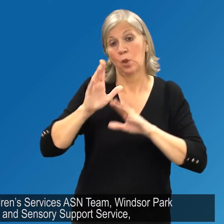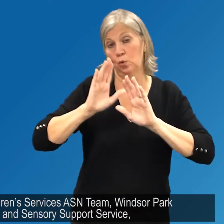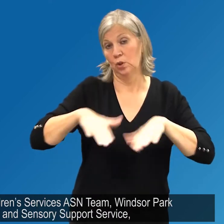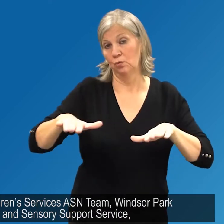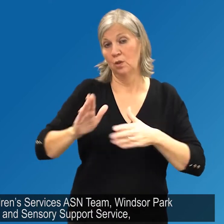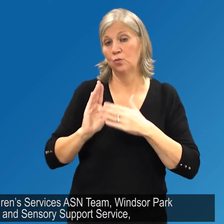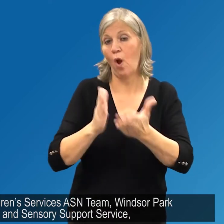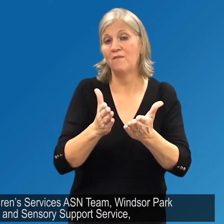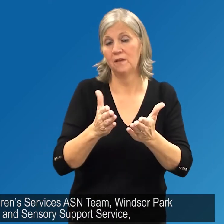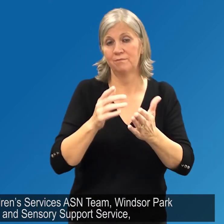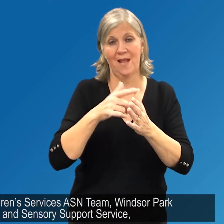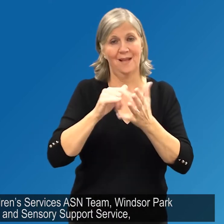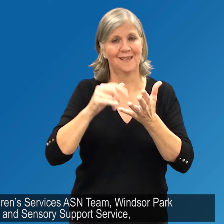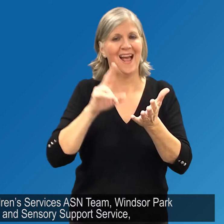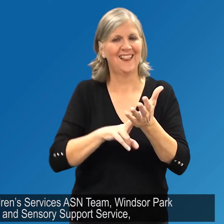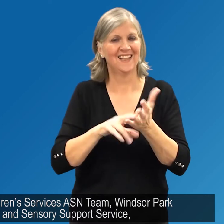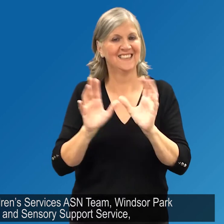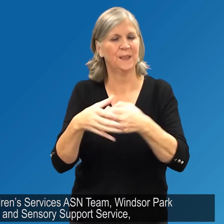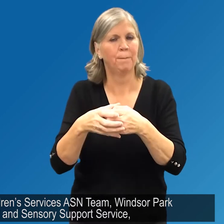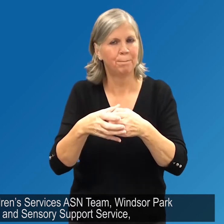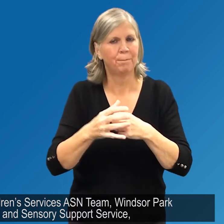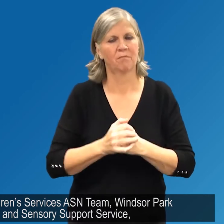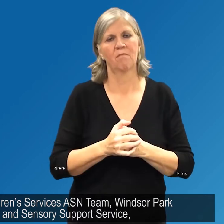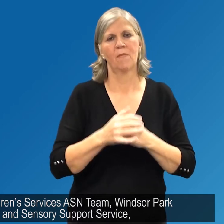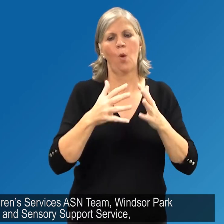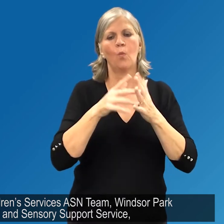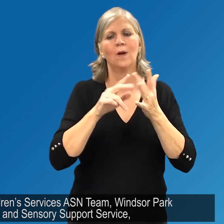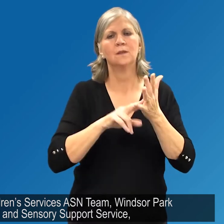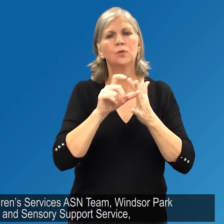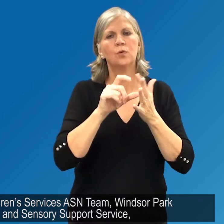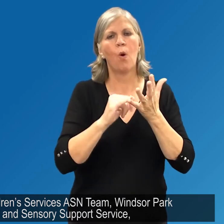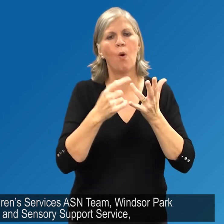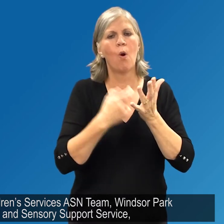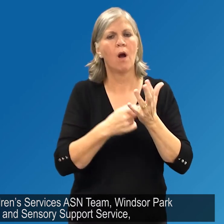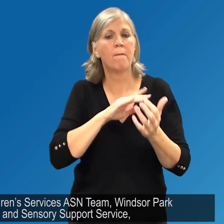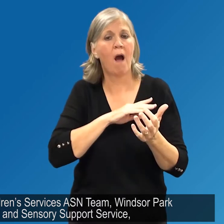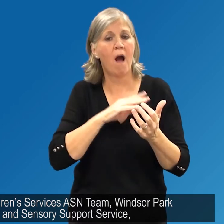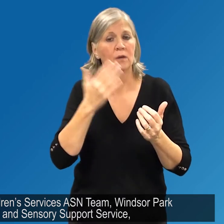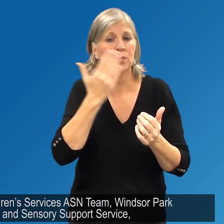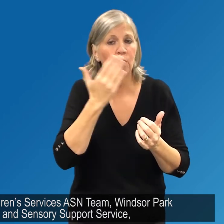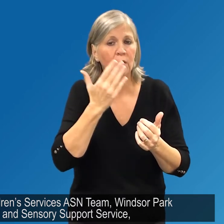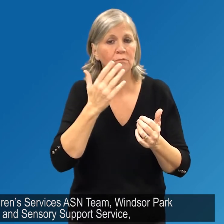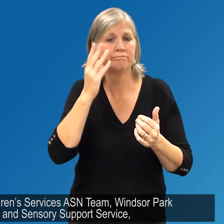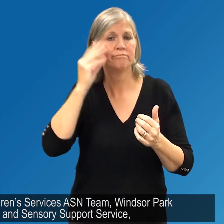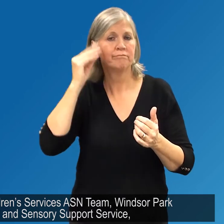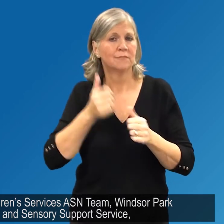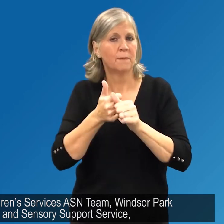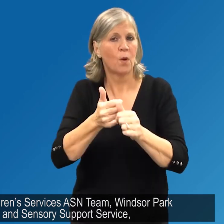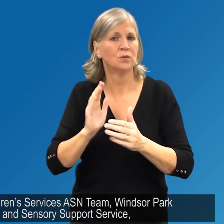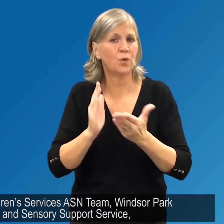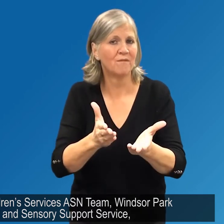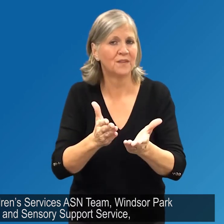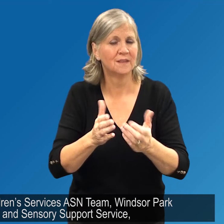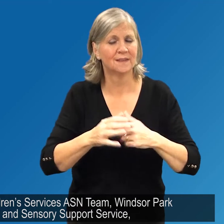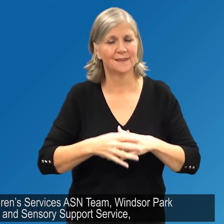Assigned to Children's Services ASN team, Windsor Park School and Sensory Support Service.